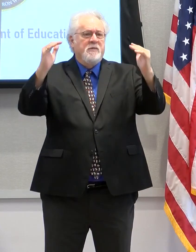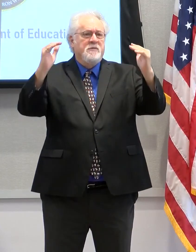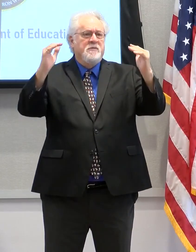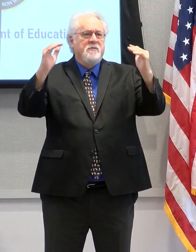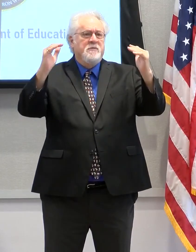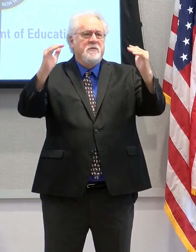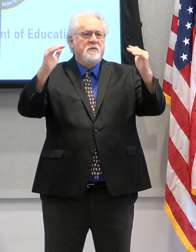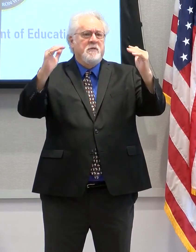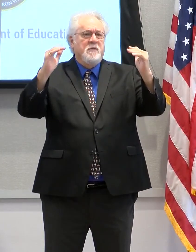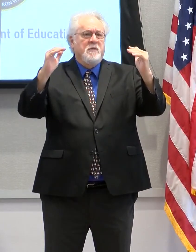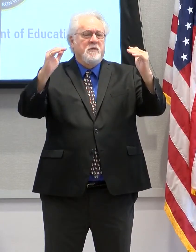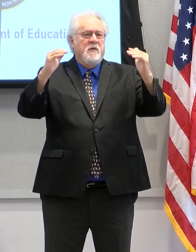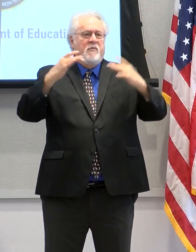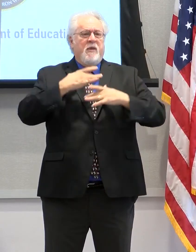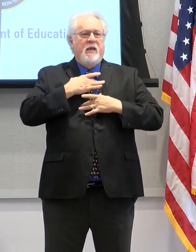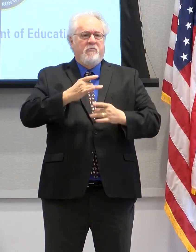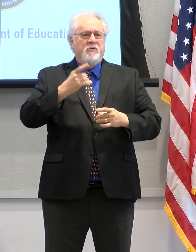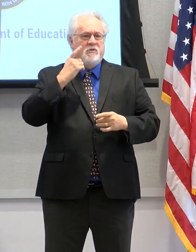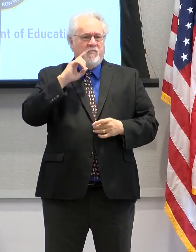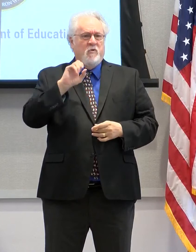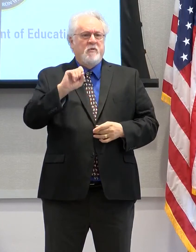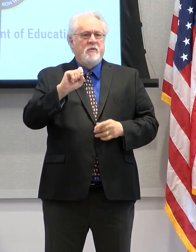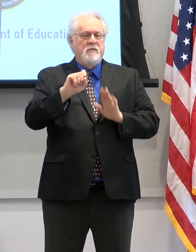interests of the state.